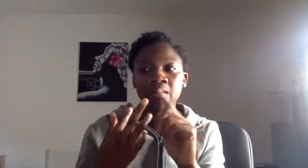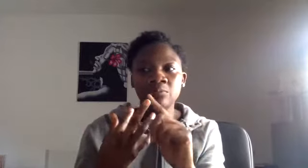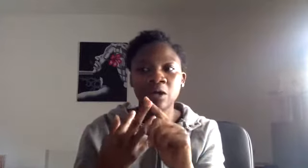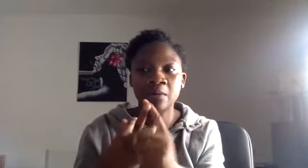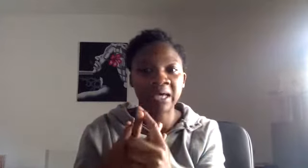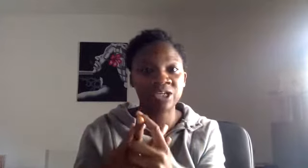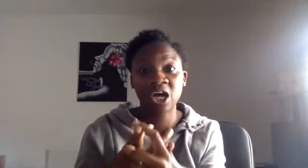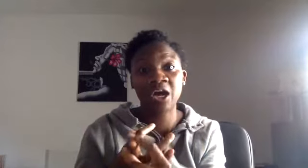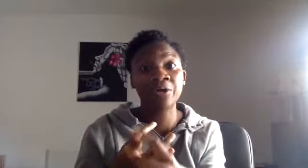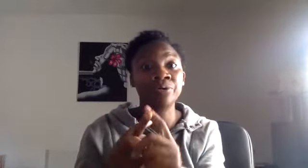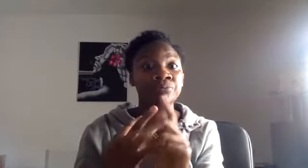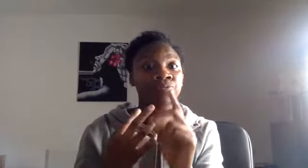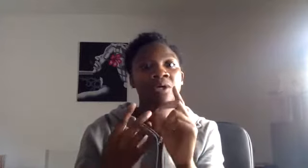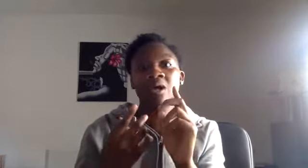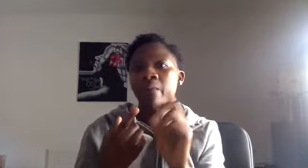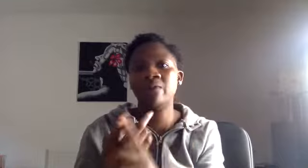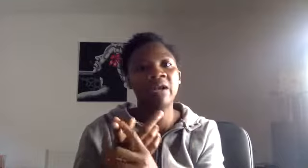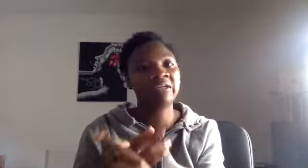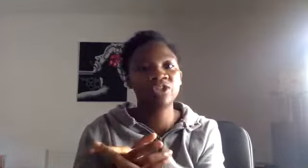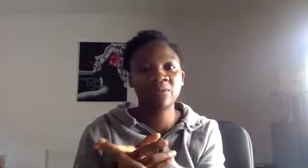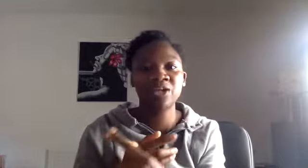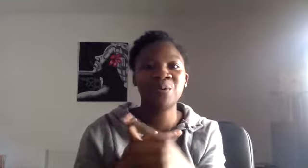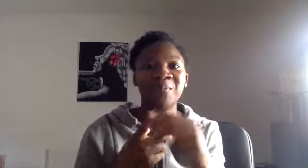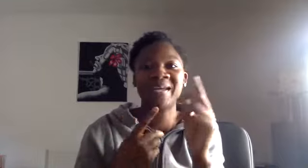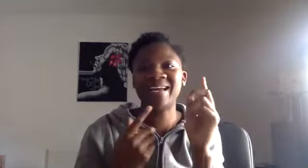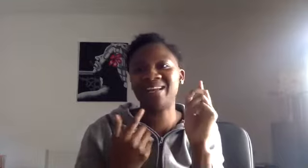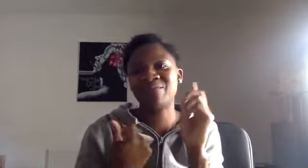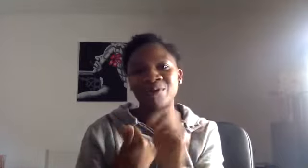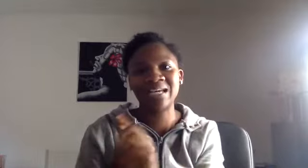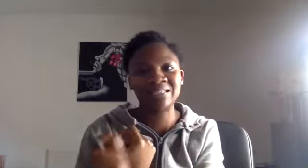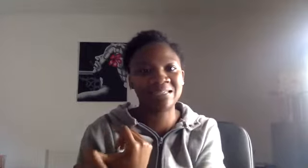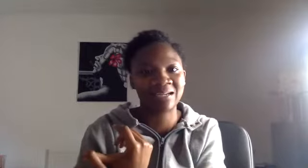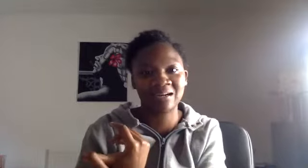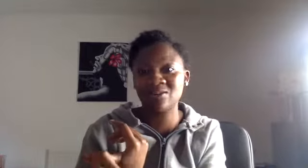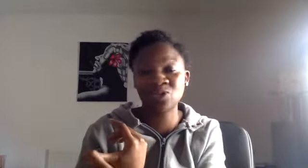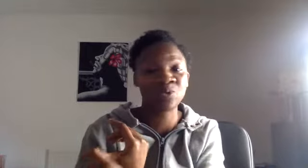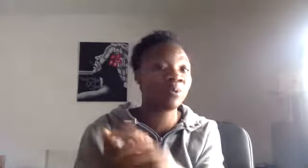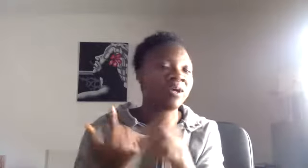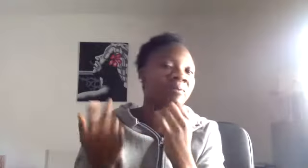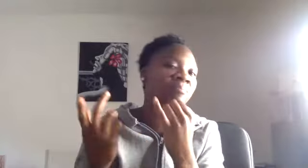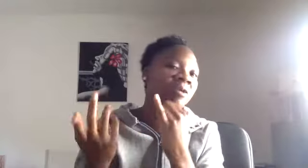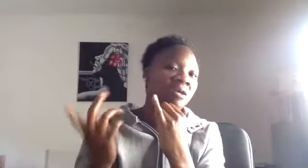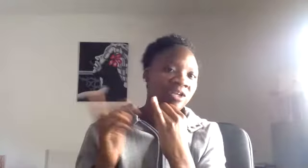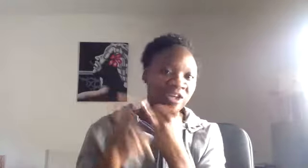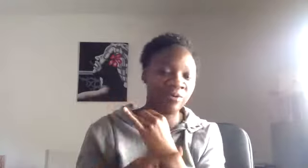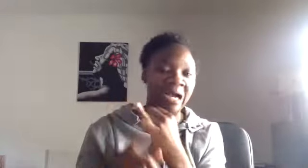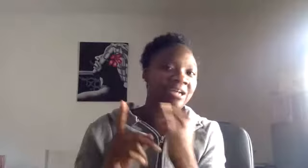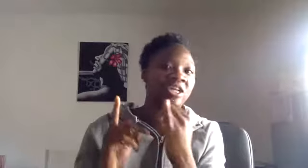can't manage at home, I'm in a relationship that I don't want to be in, I've got kids and I can't school them, you know, actually,